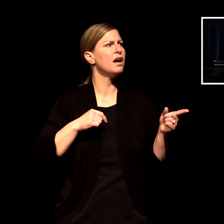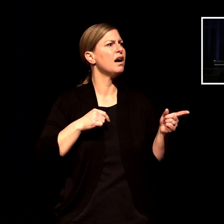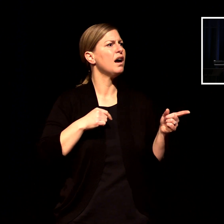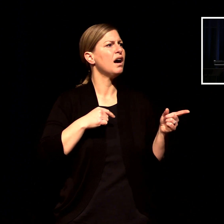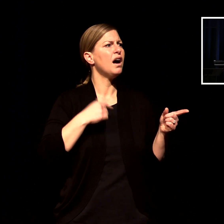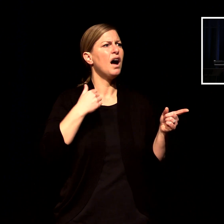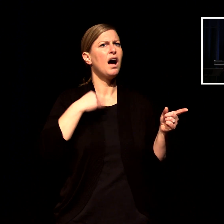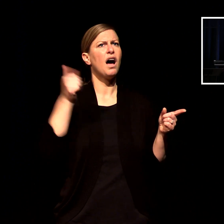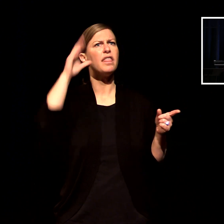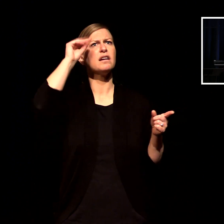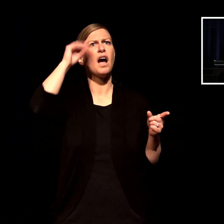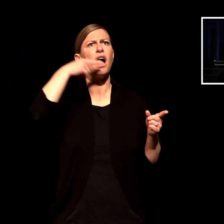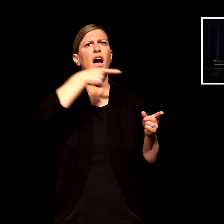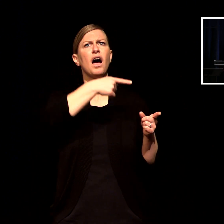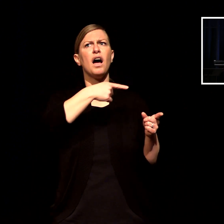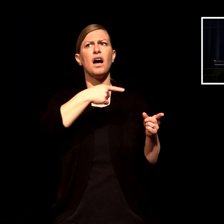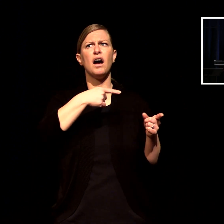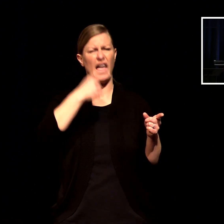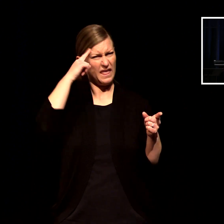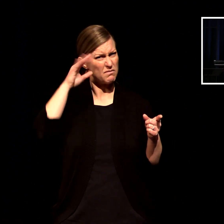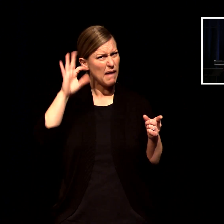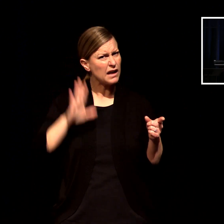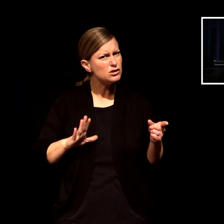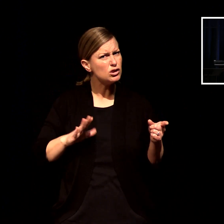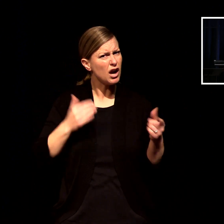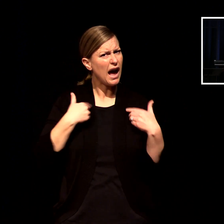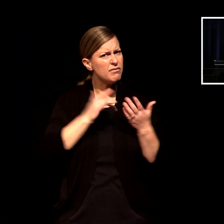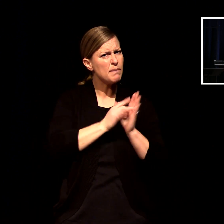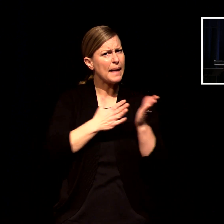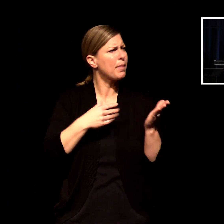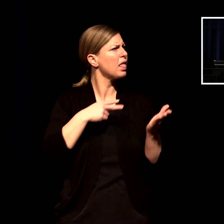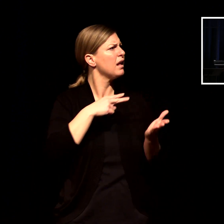jesus loves you and you should pray to receive him